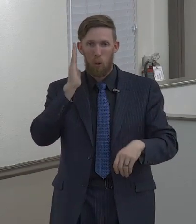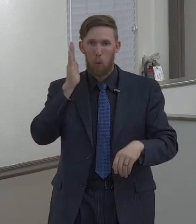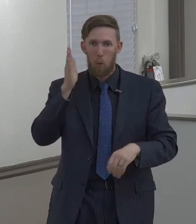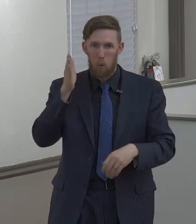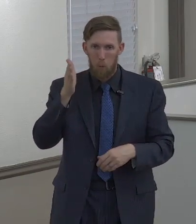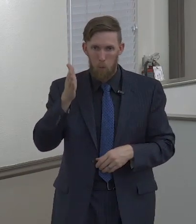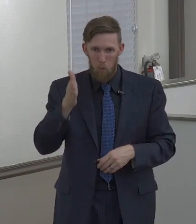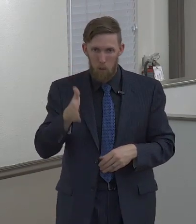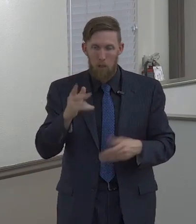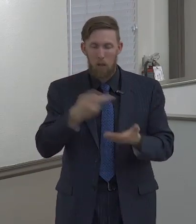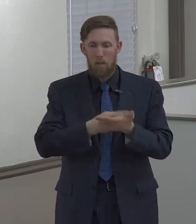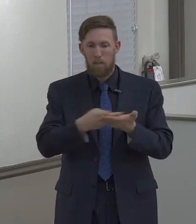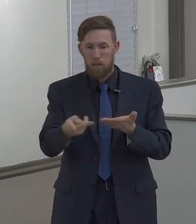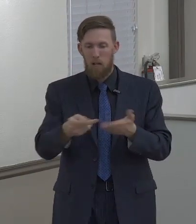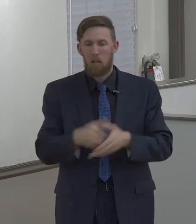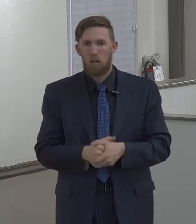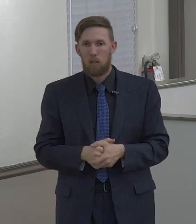fall.